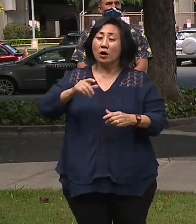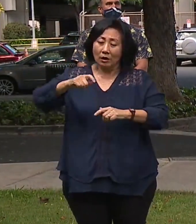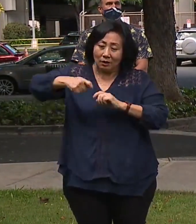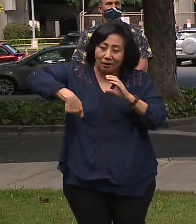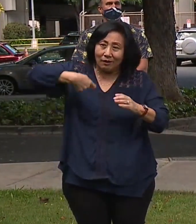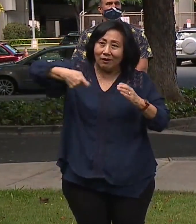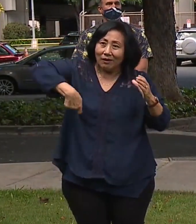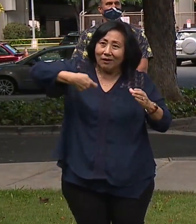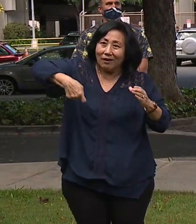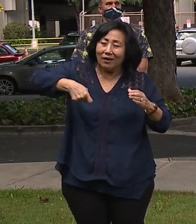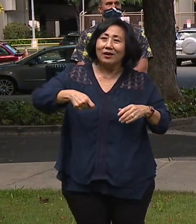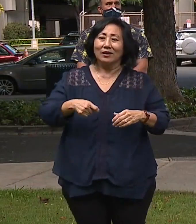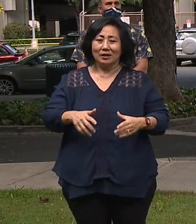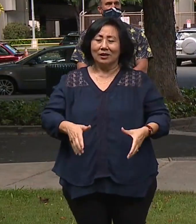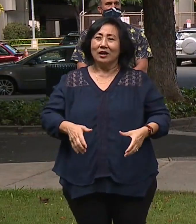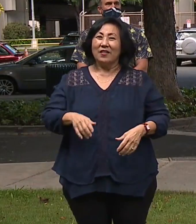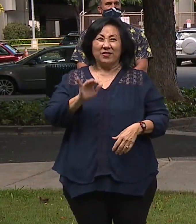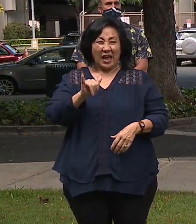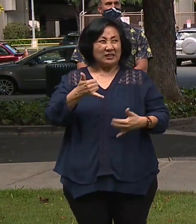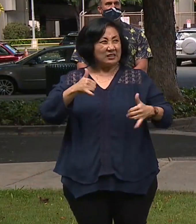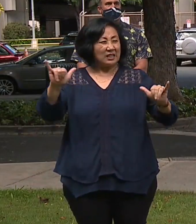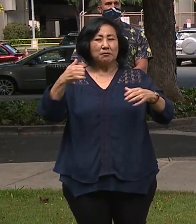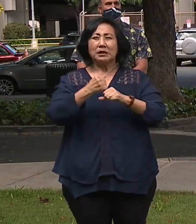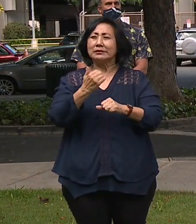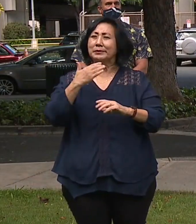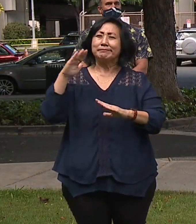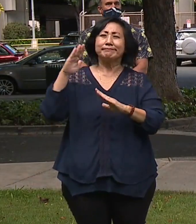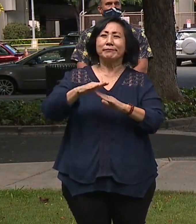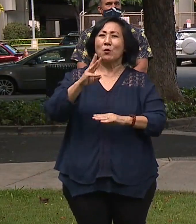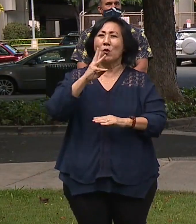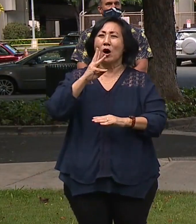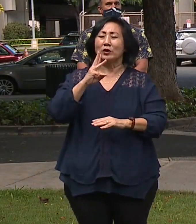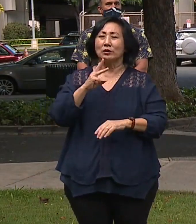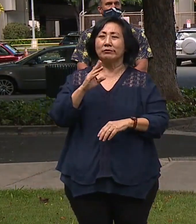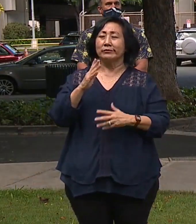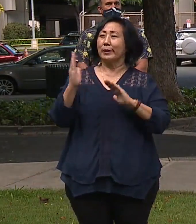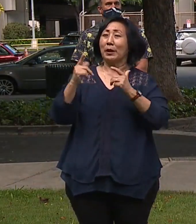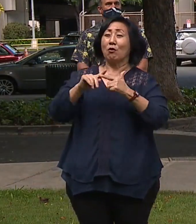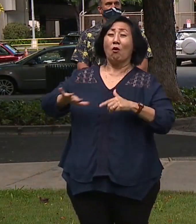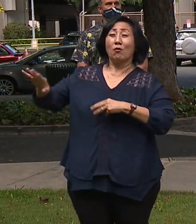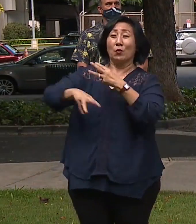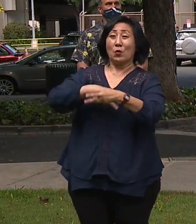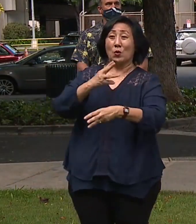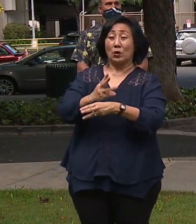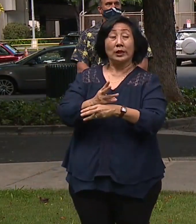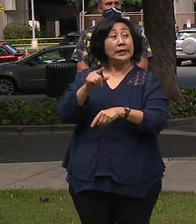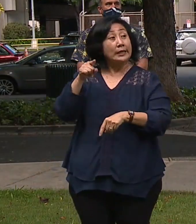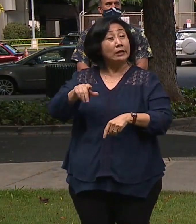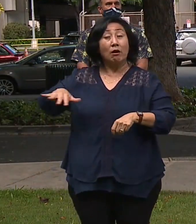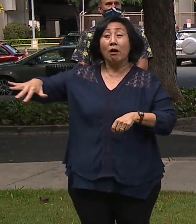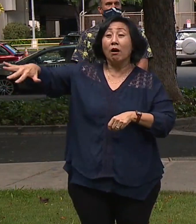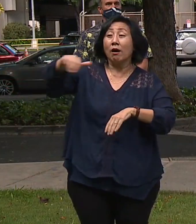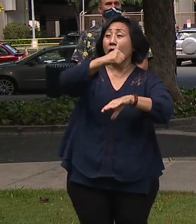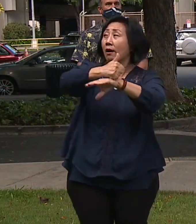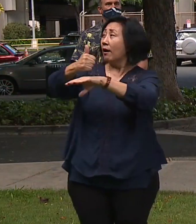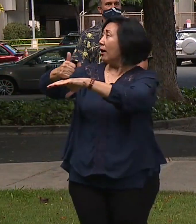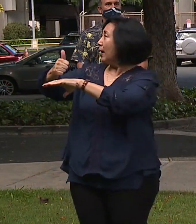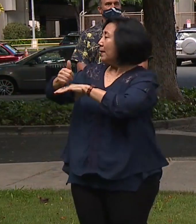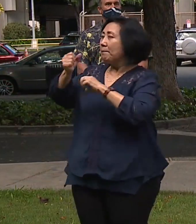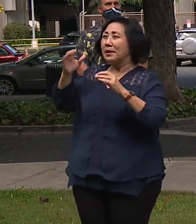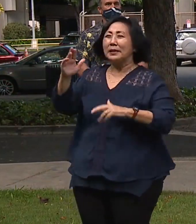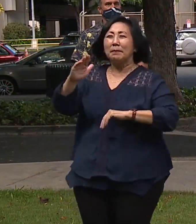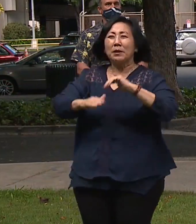producing some of the best water you'll find anywhere in the world, and a historic building. There's a lot of historic buildings on this site.